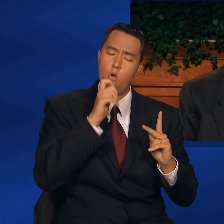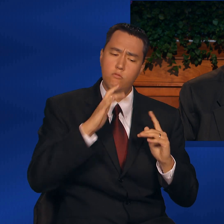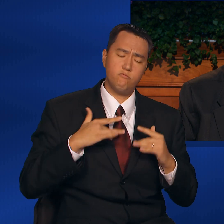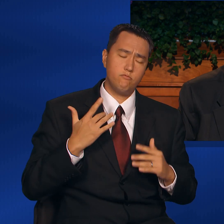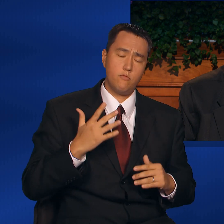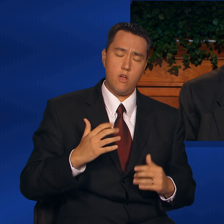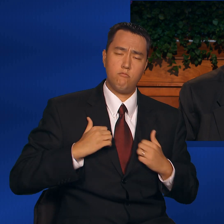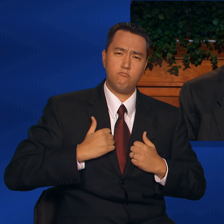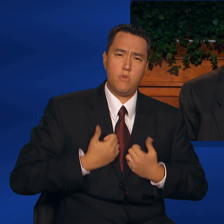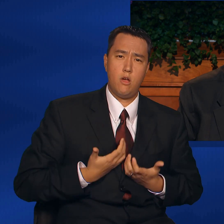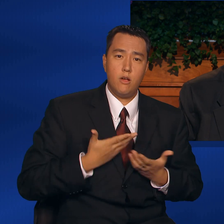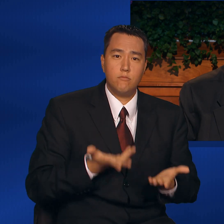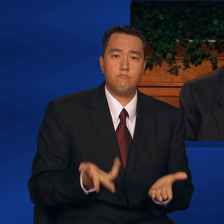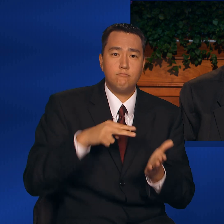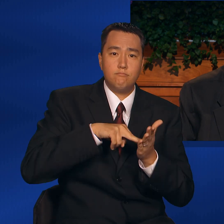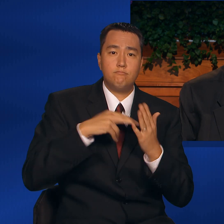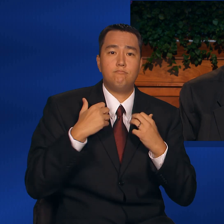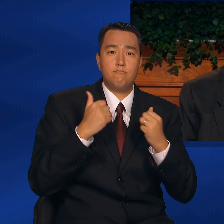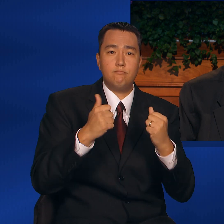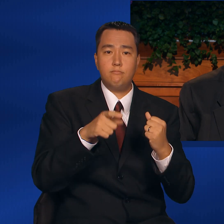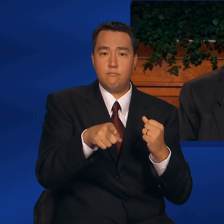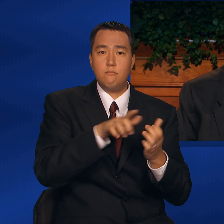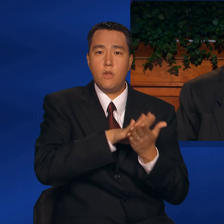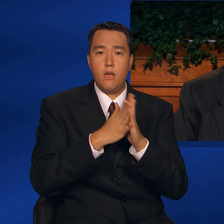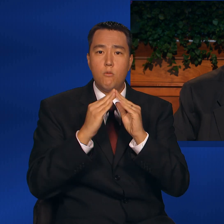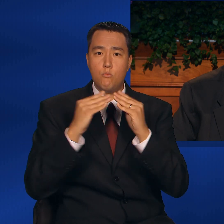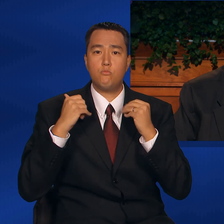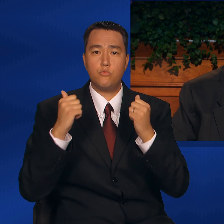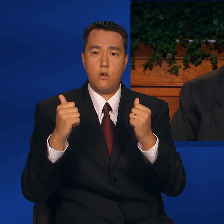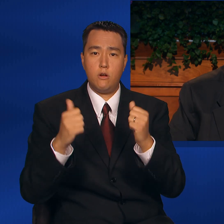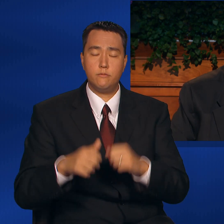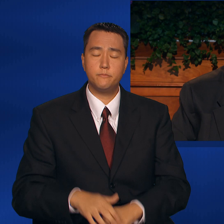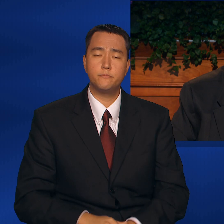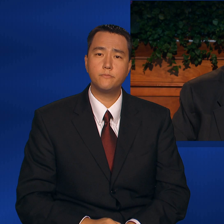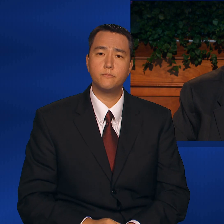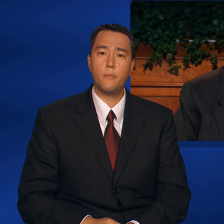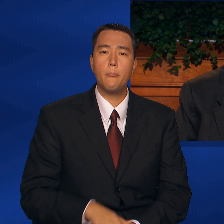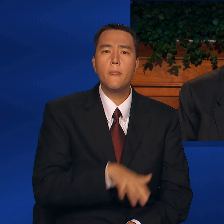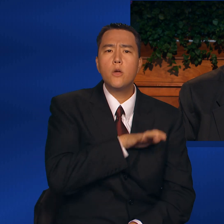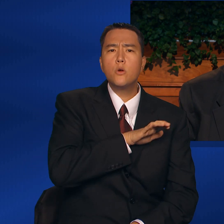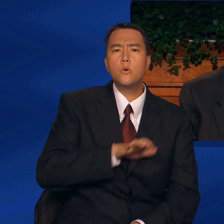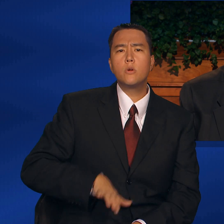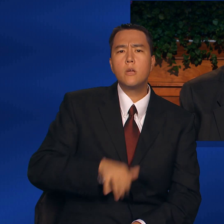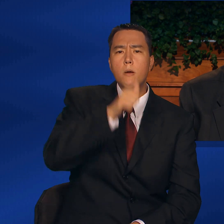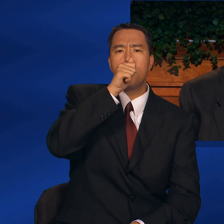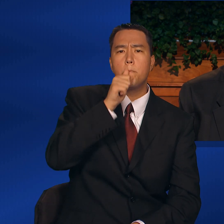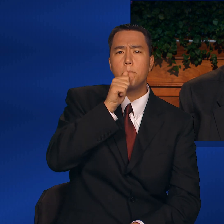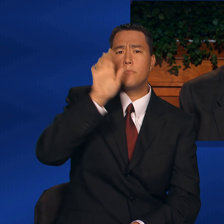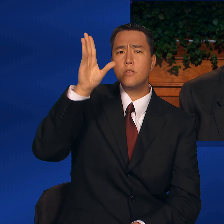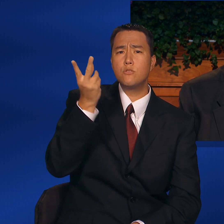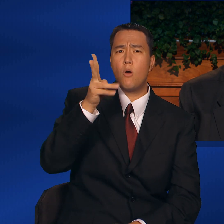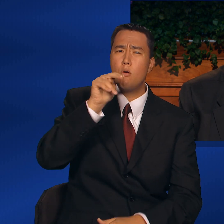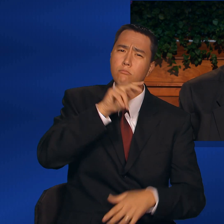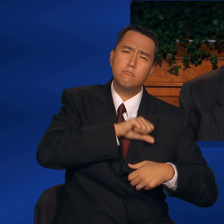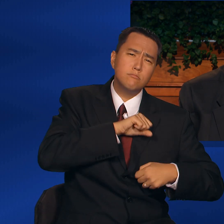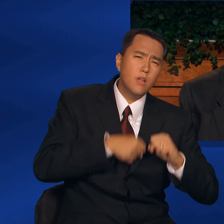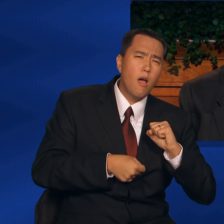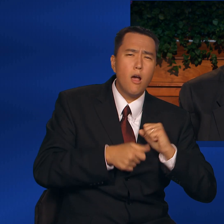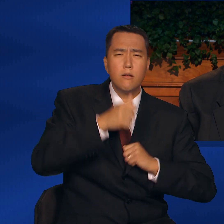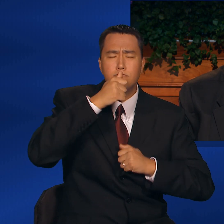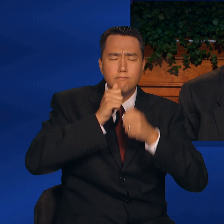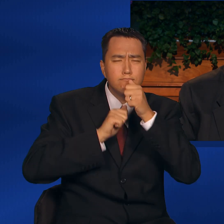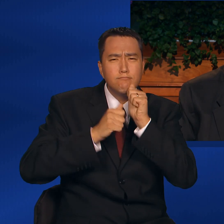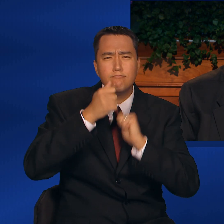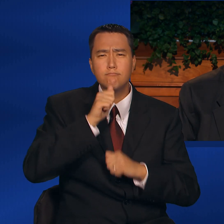and strengthening the weak. Christian patience. In His own sorrow and suffering,